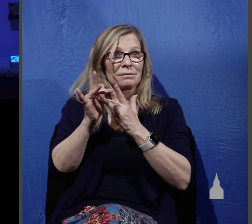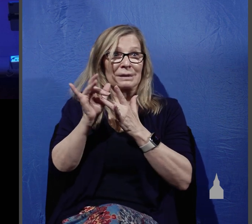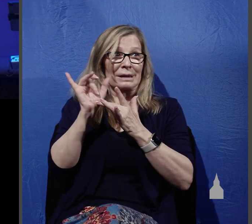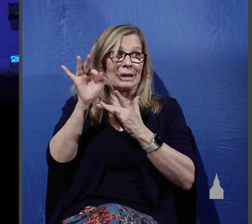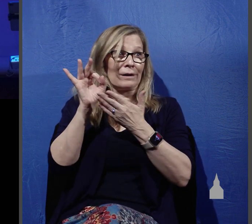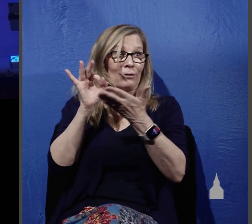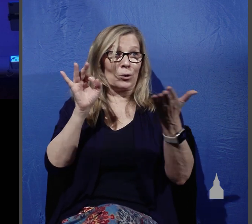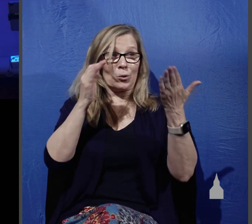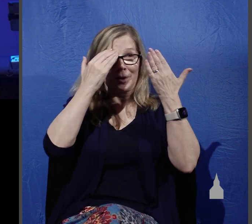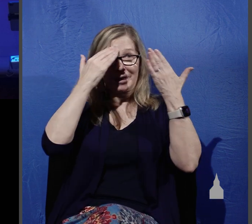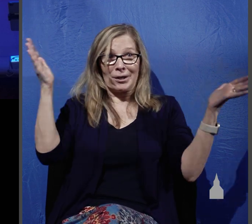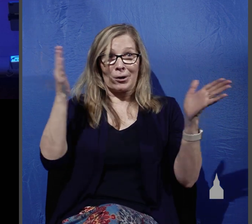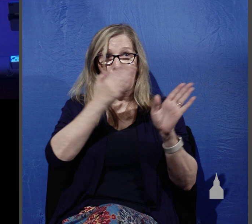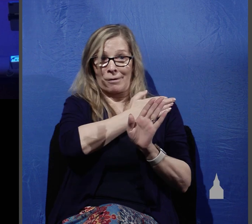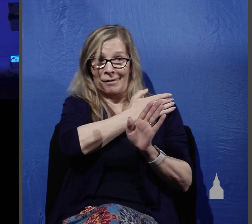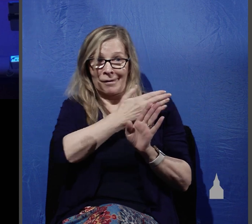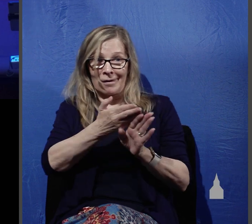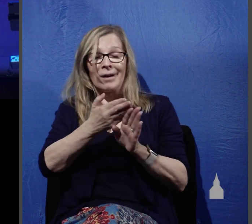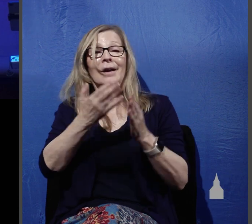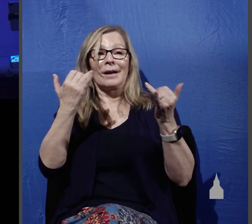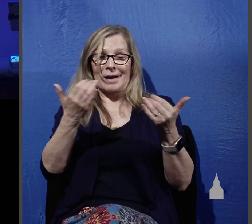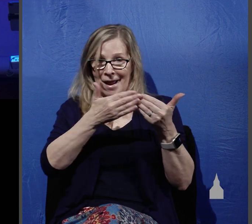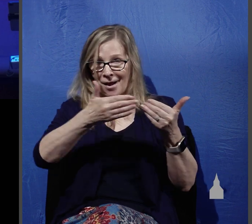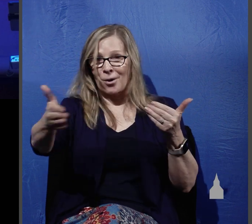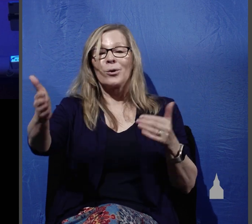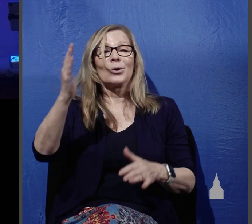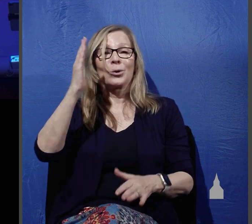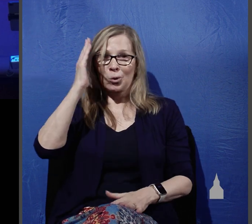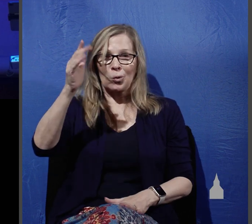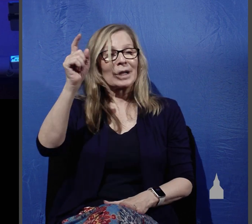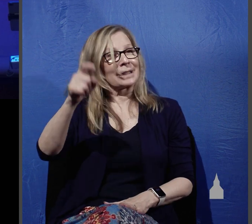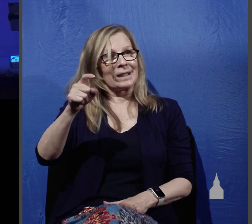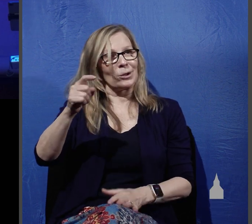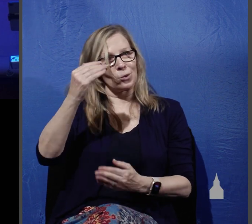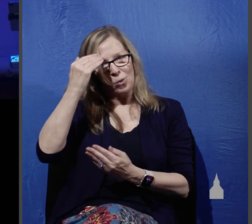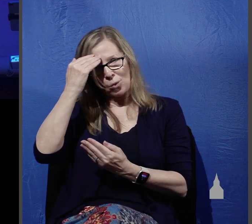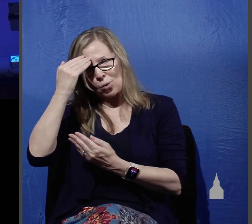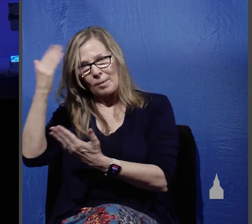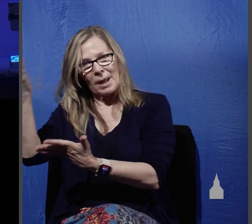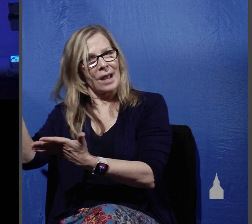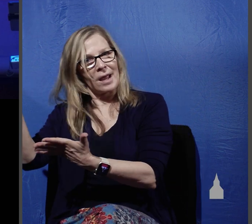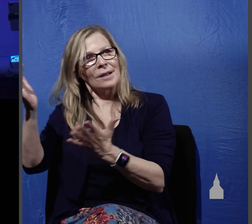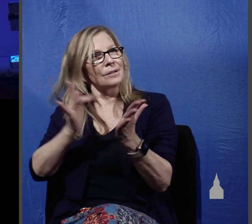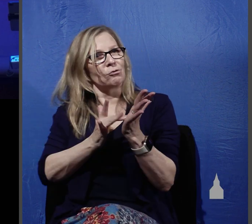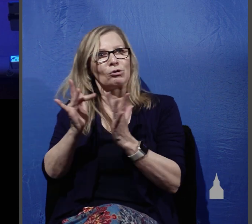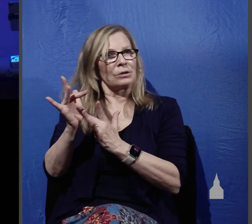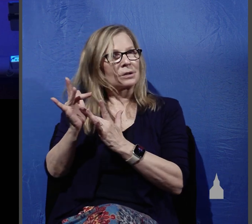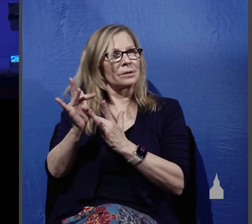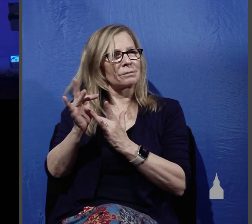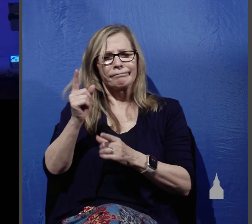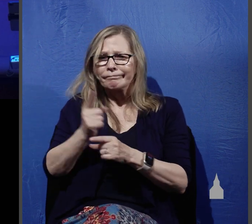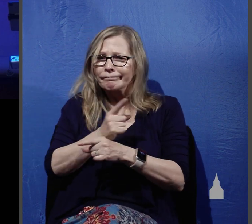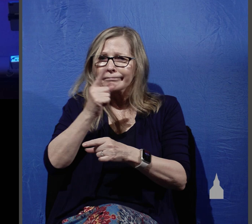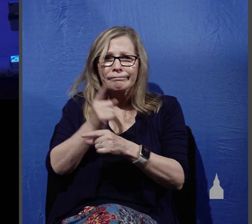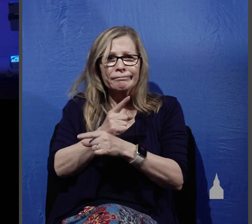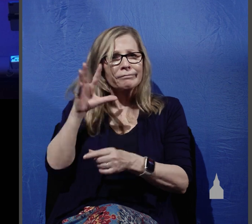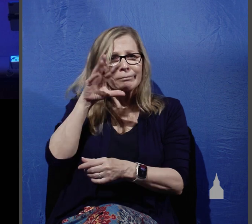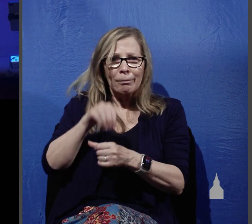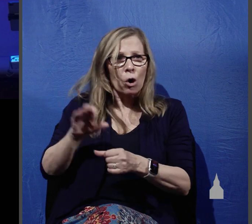it up to now you're going to need to obey him by making it a regular part of your prayer life